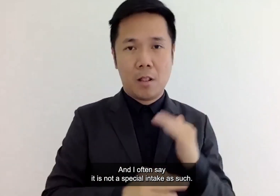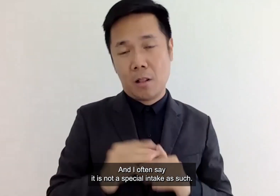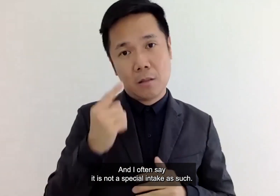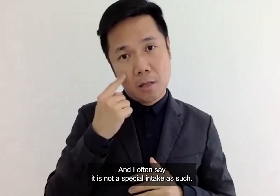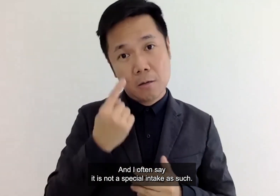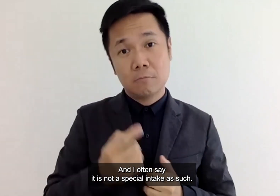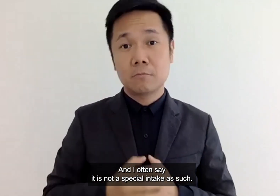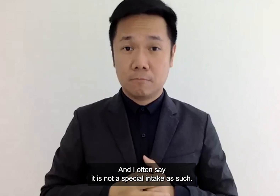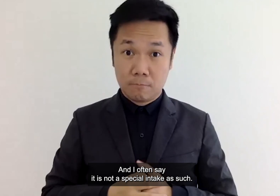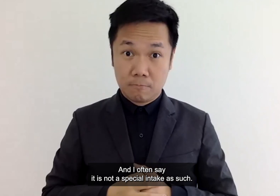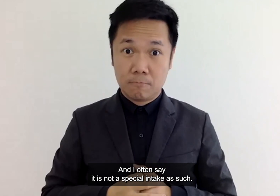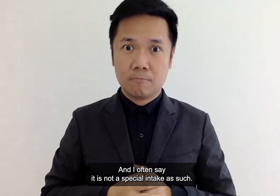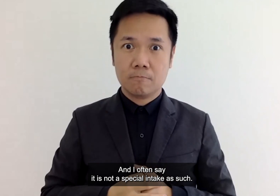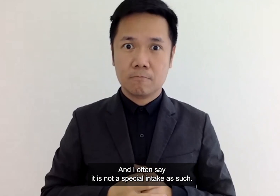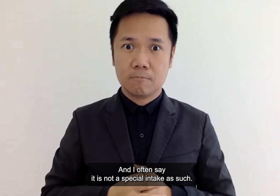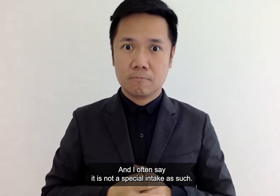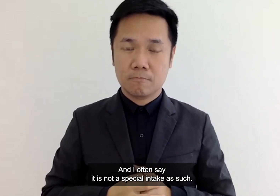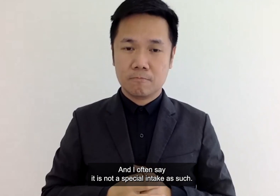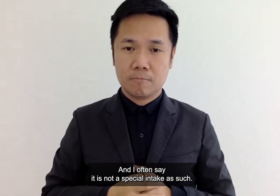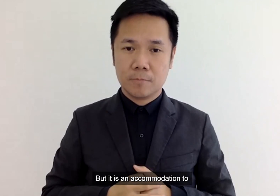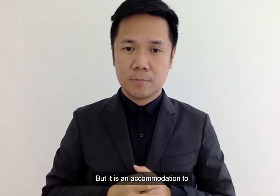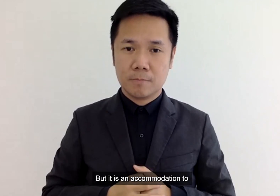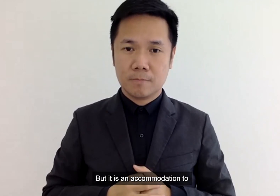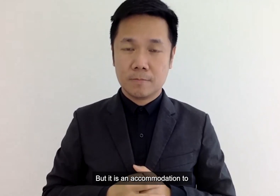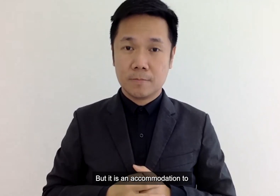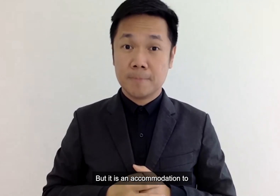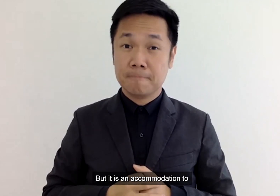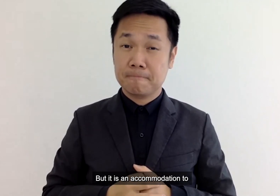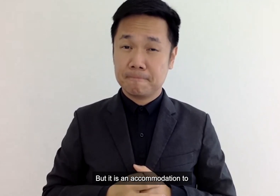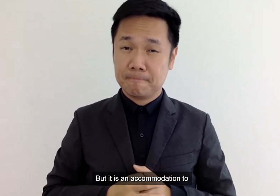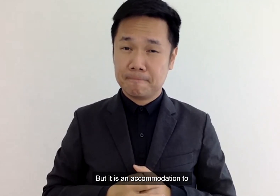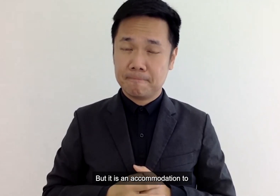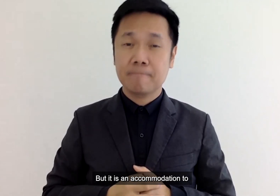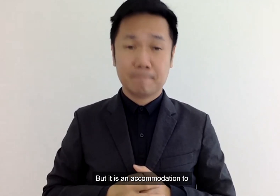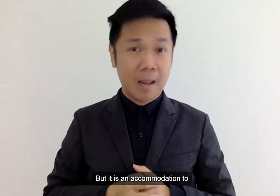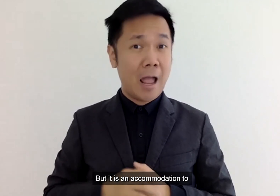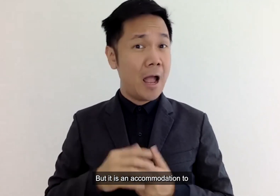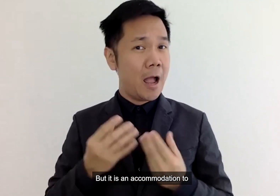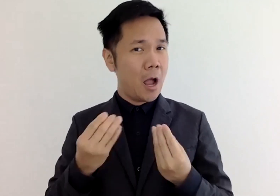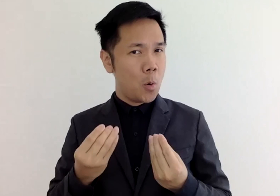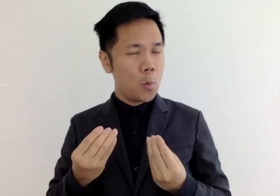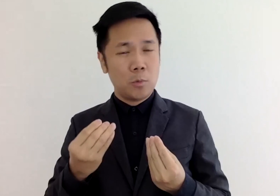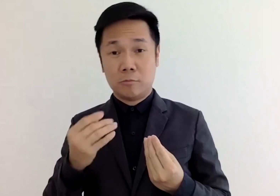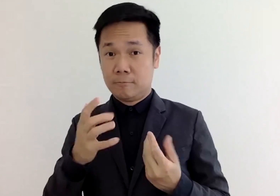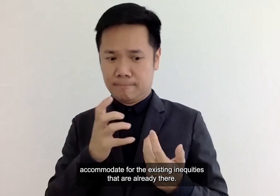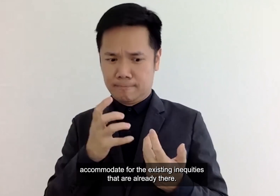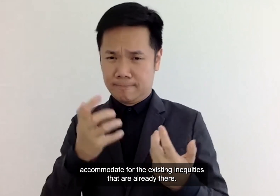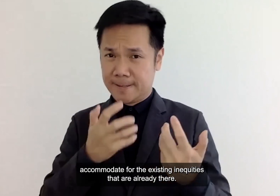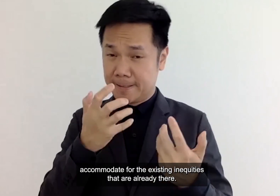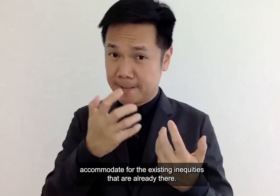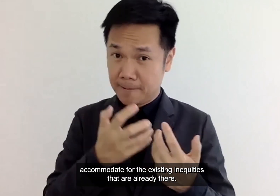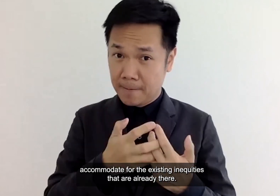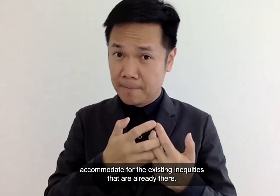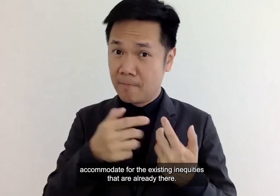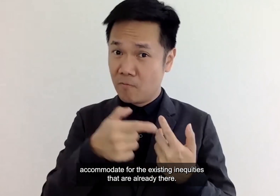and i often say it's not a special intake as such but it's it's an accommodation to the uh to accommodate